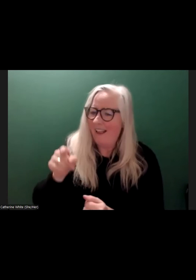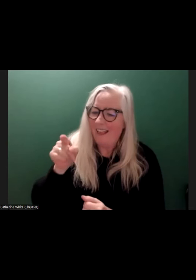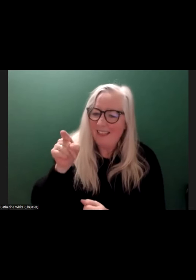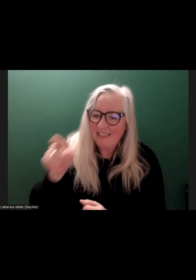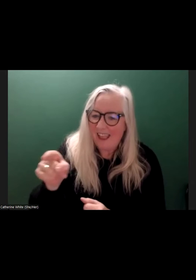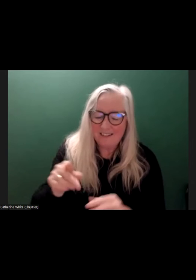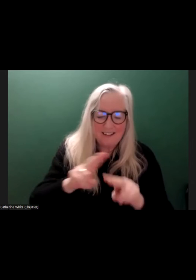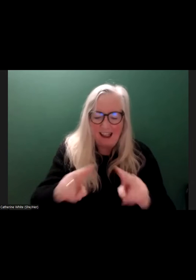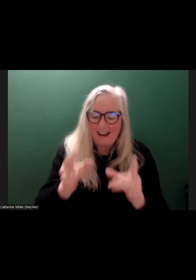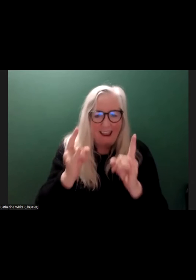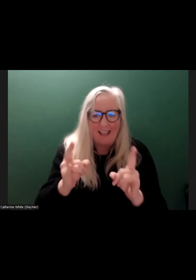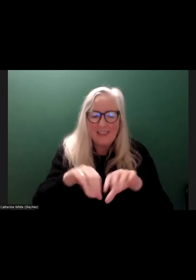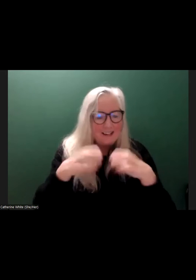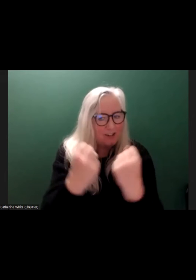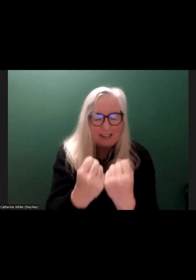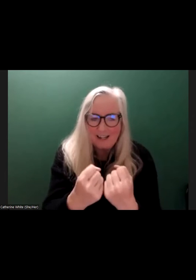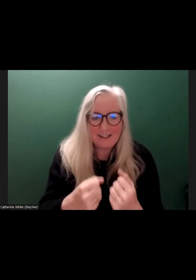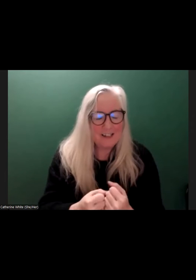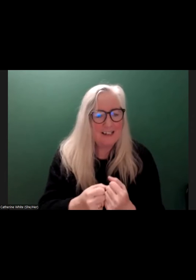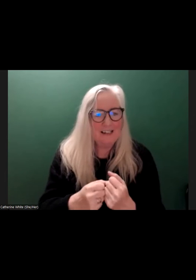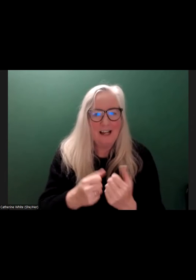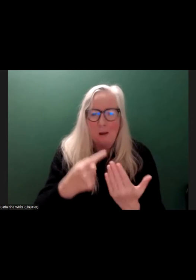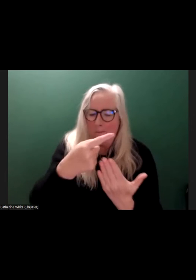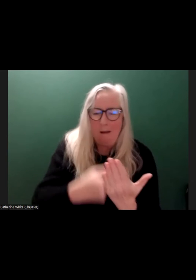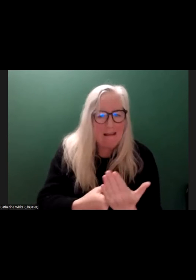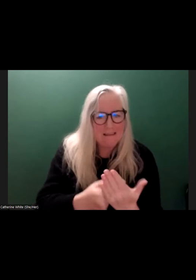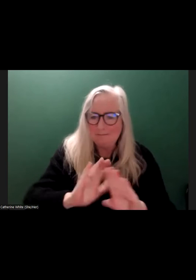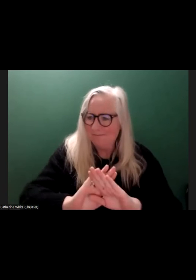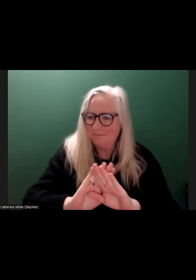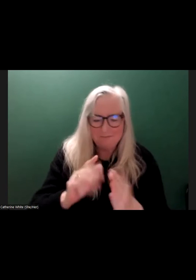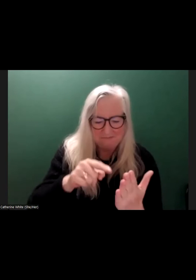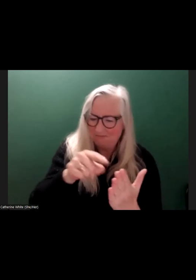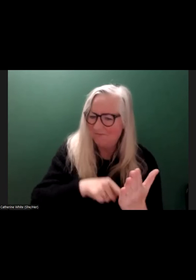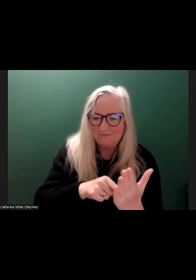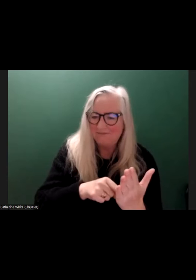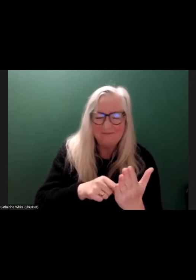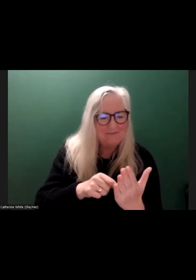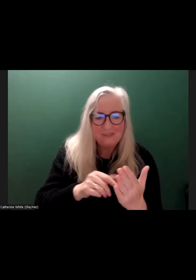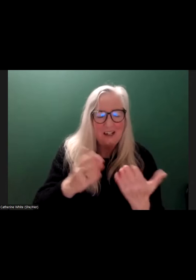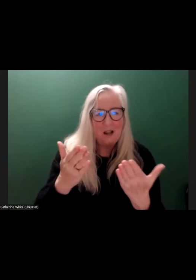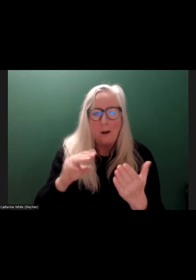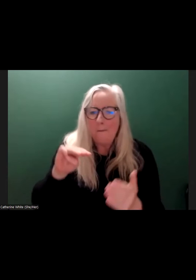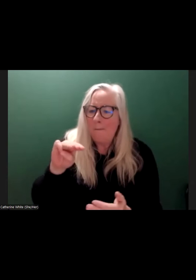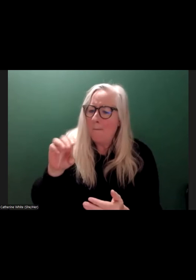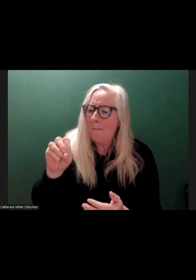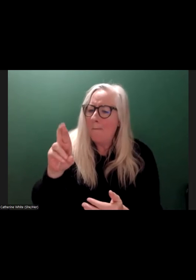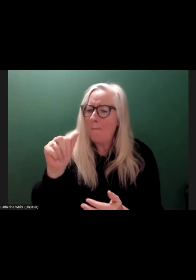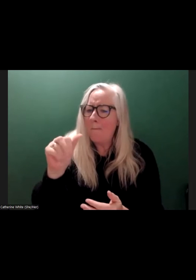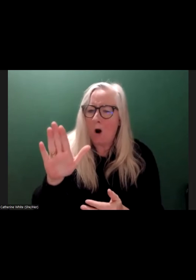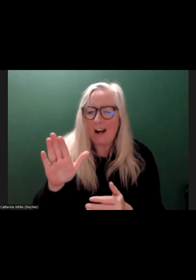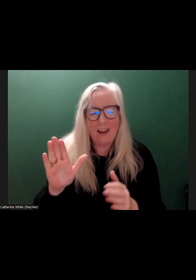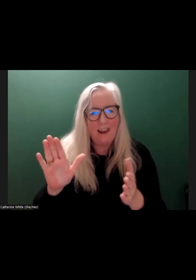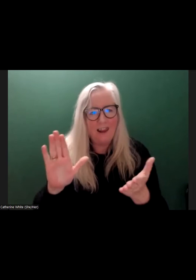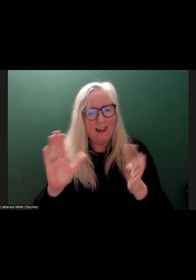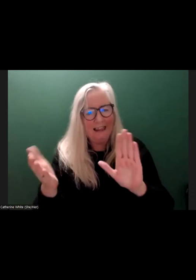unhealthy society. It makes for unnerving policy and it makes for a morally shaky compass.